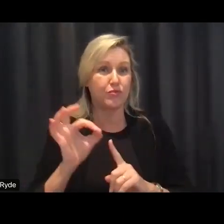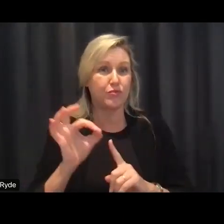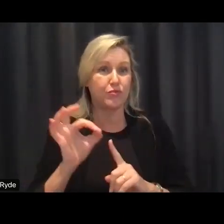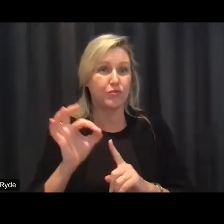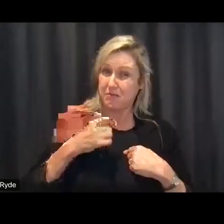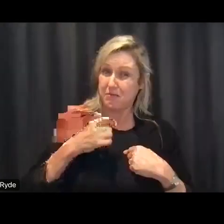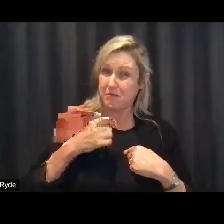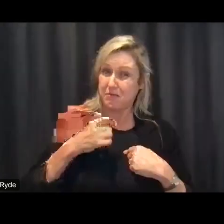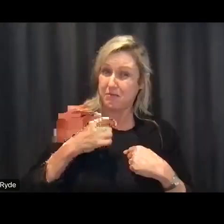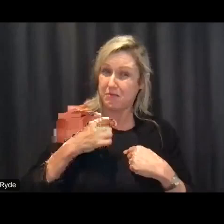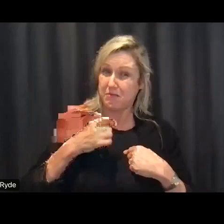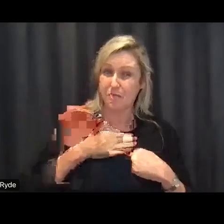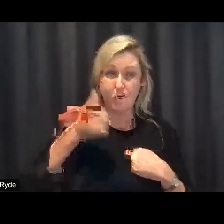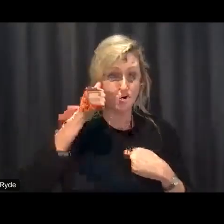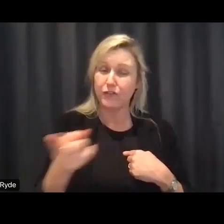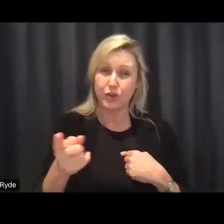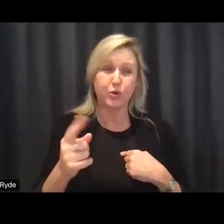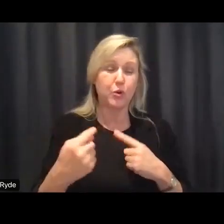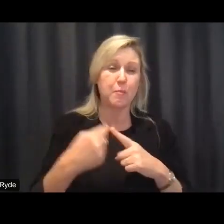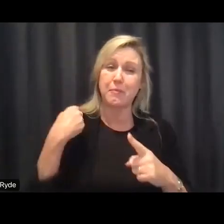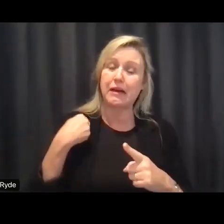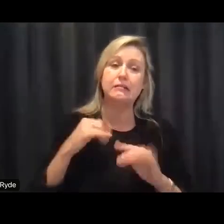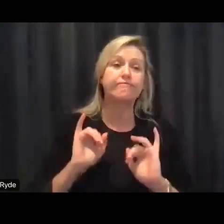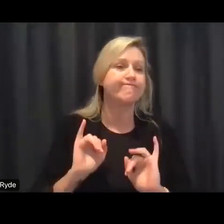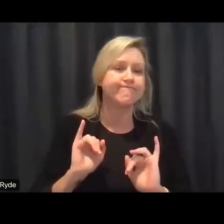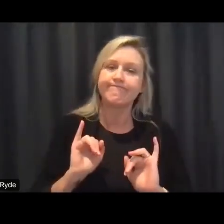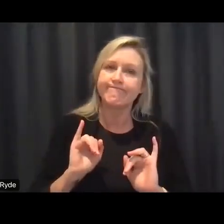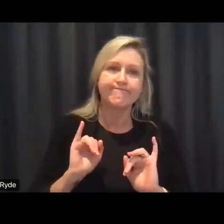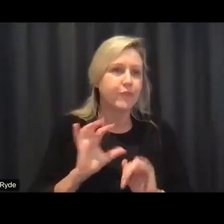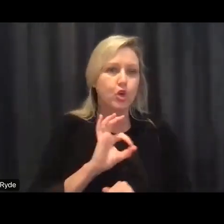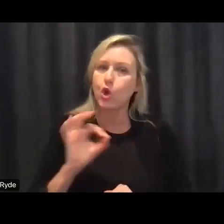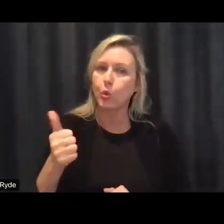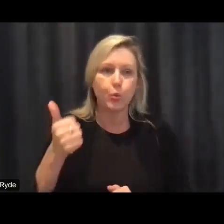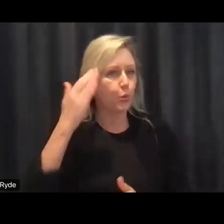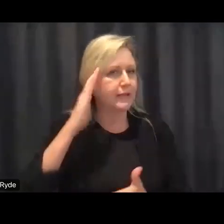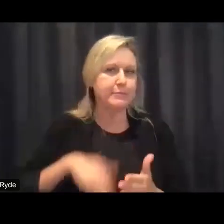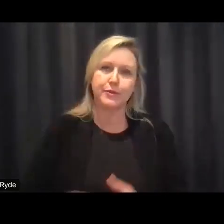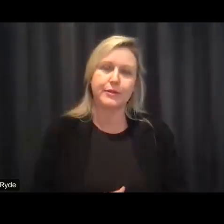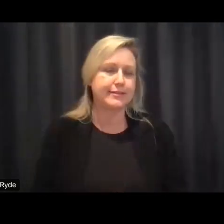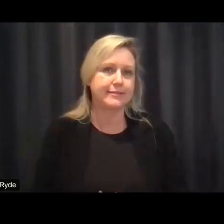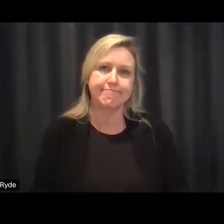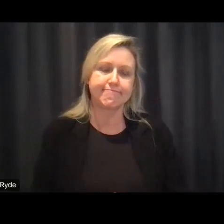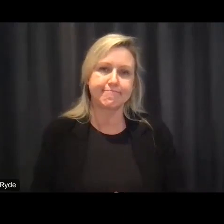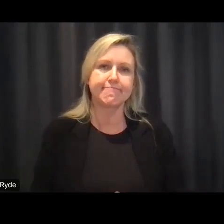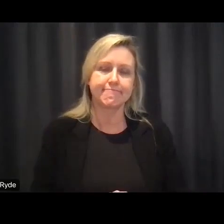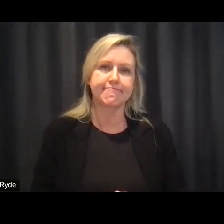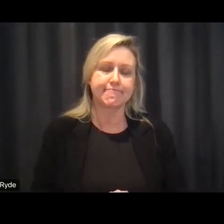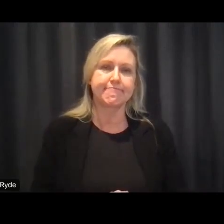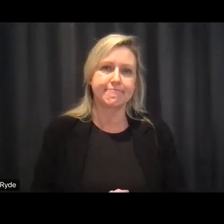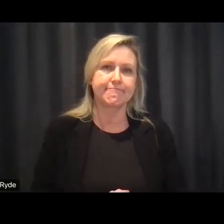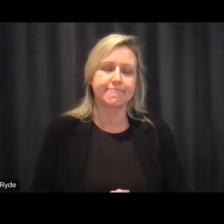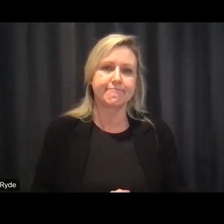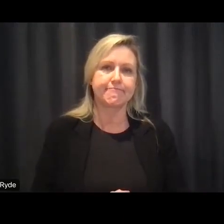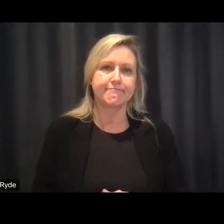um and and it you know it's it's gonna be uh it's gonna take